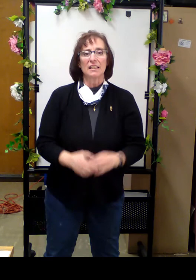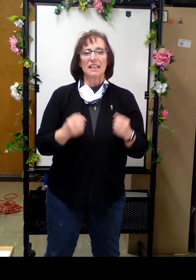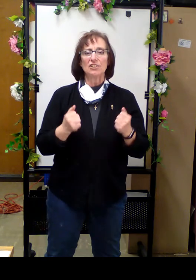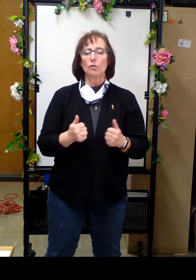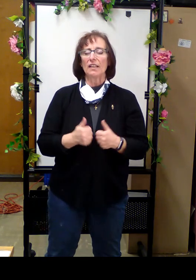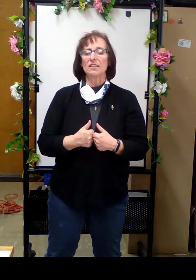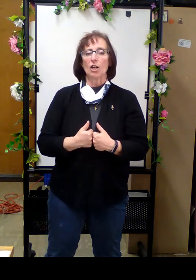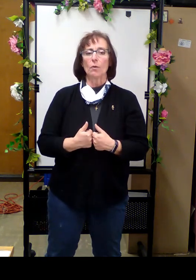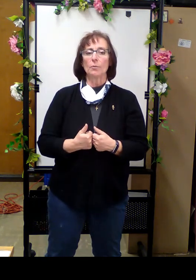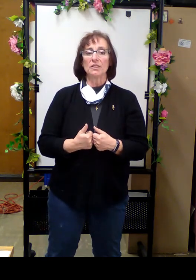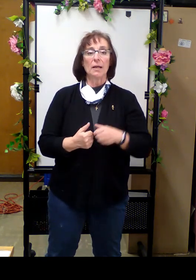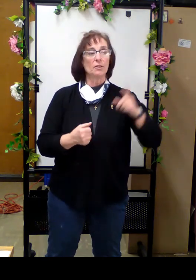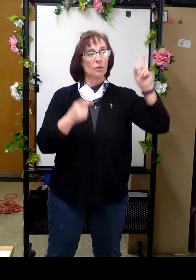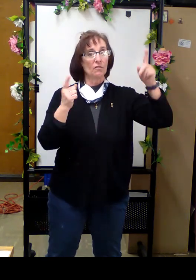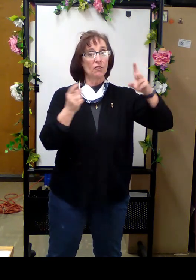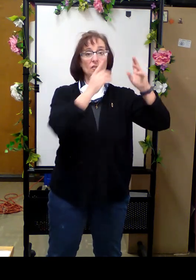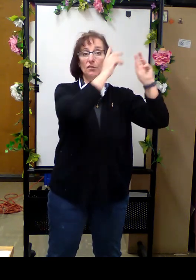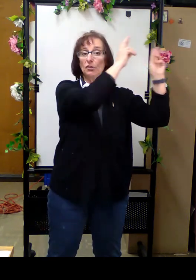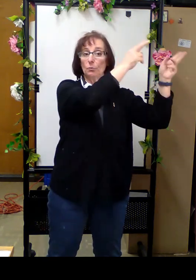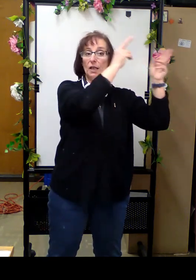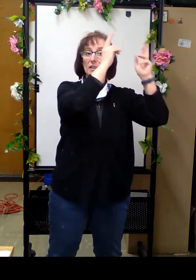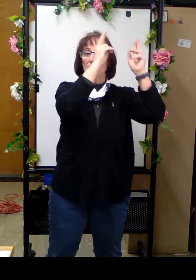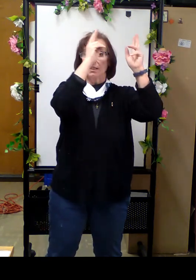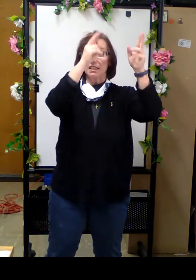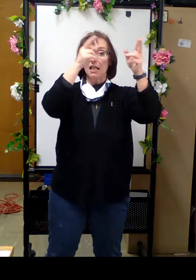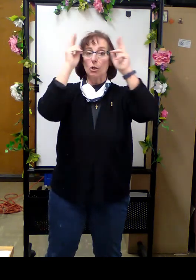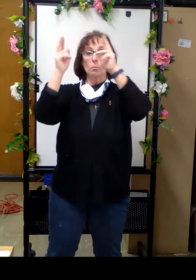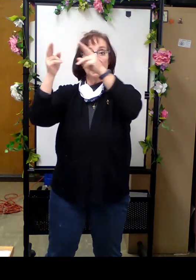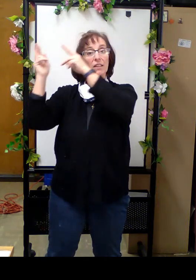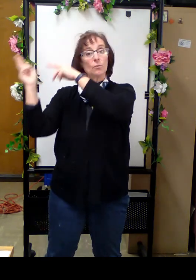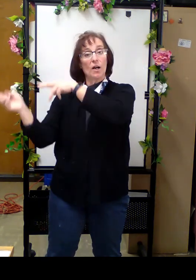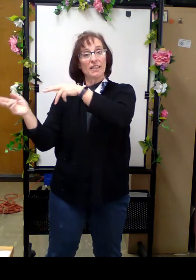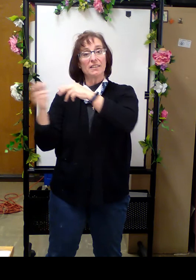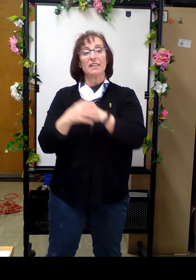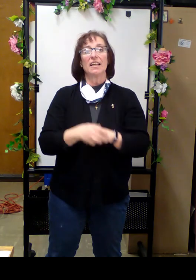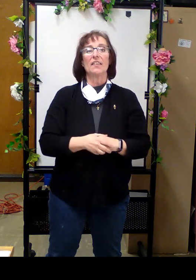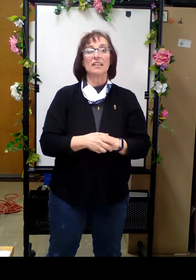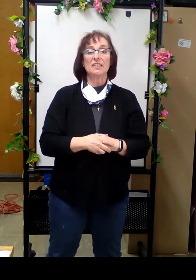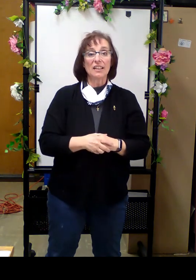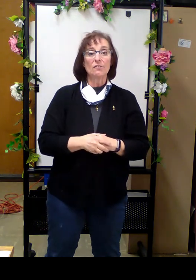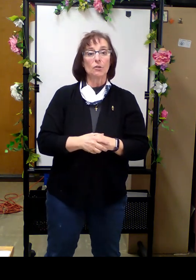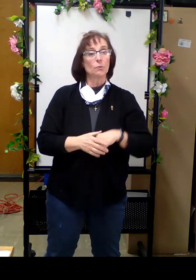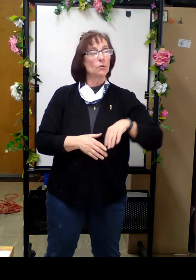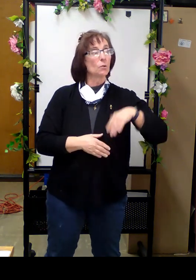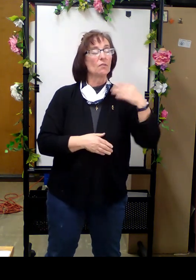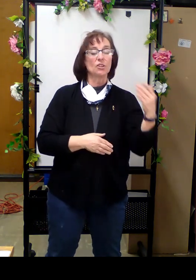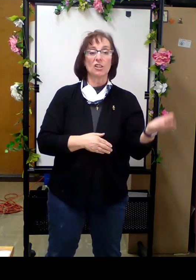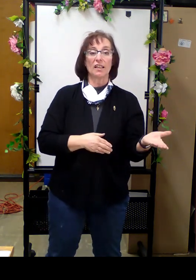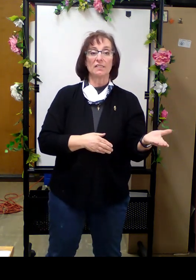Let's try this song one more time by doing the first verse, red, yellow. yellow, black and white. And then the second verse, we'll do every child